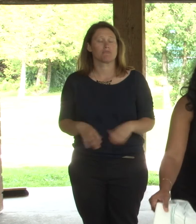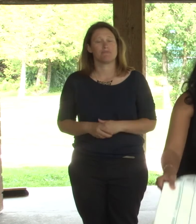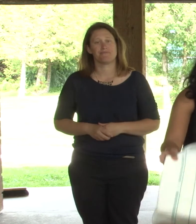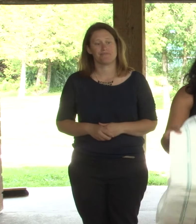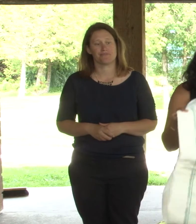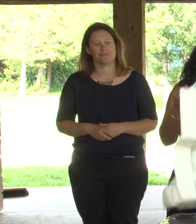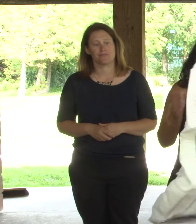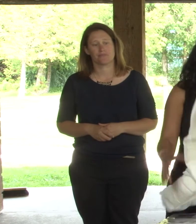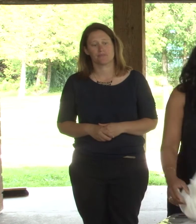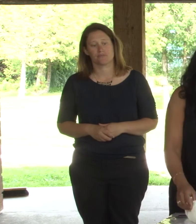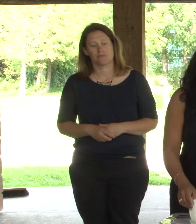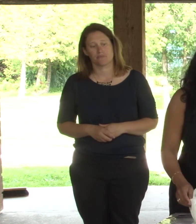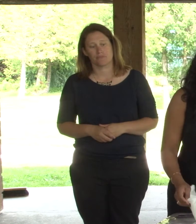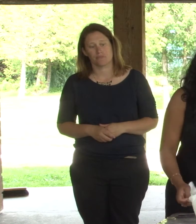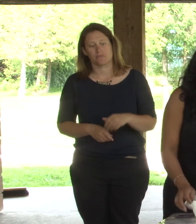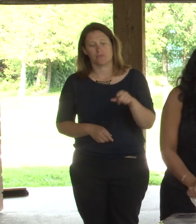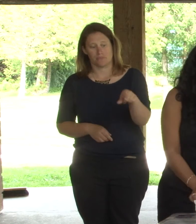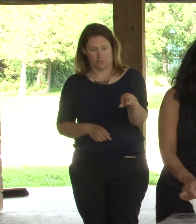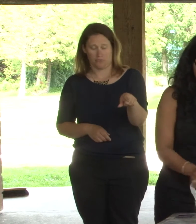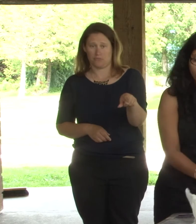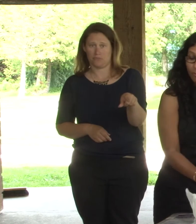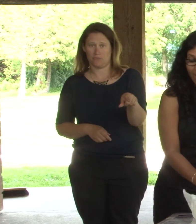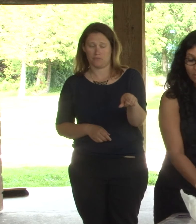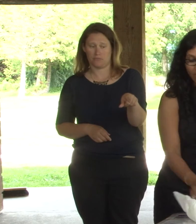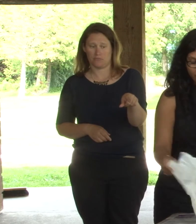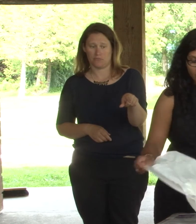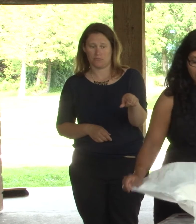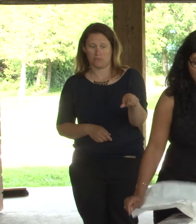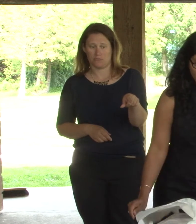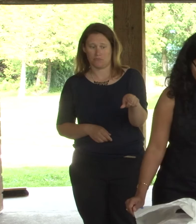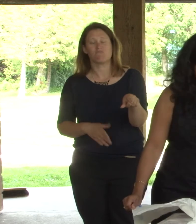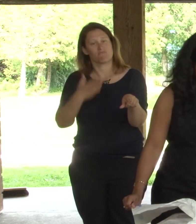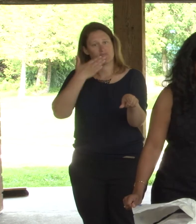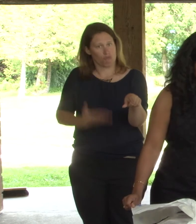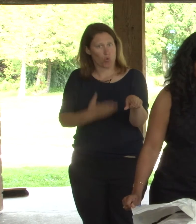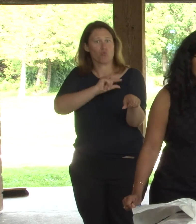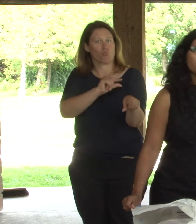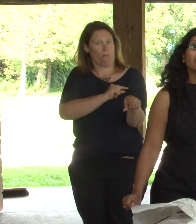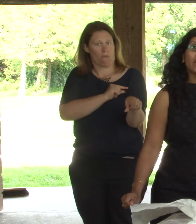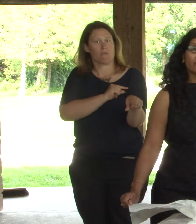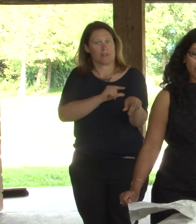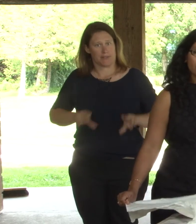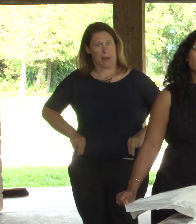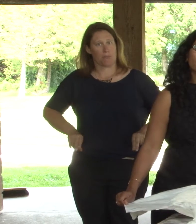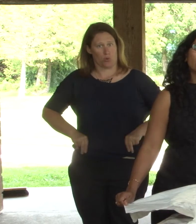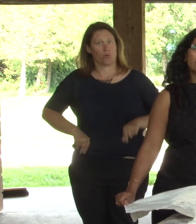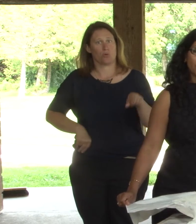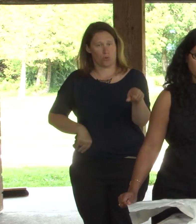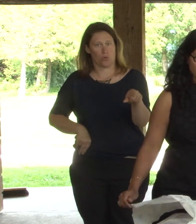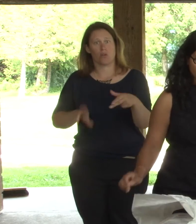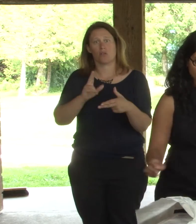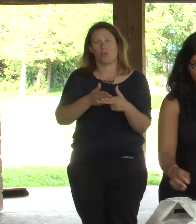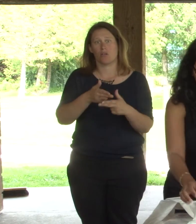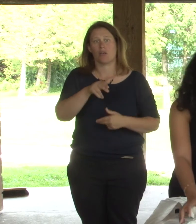this one is from a, uh, from one of our very, uh, good brands of diapers. They are, uh, premium line of diapers called